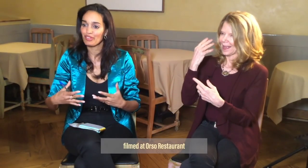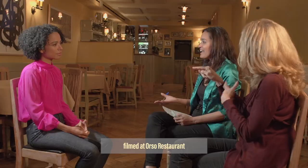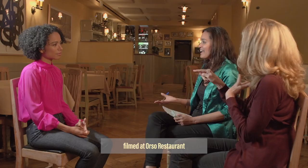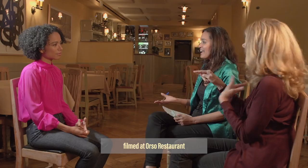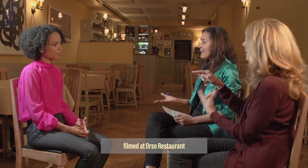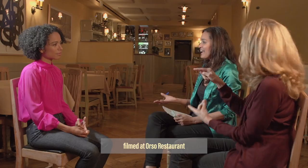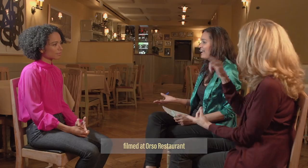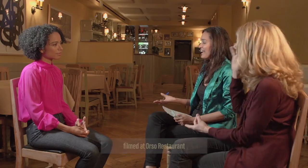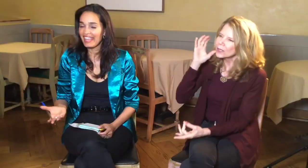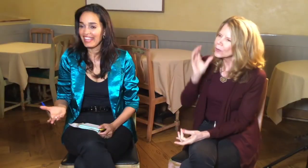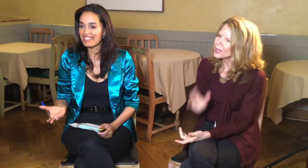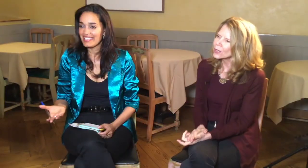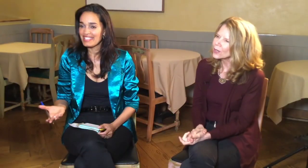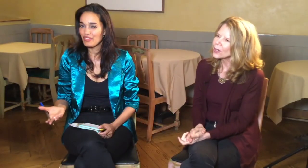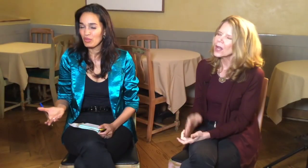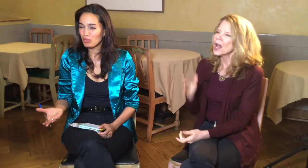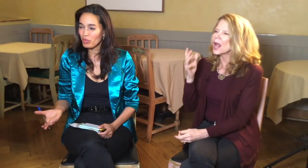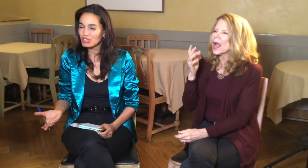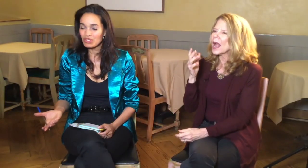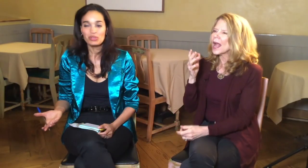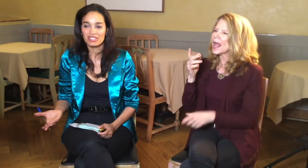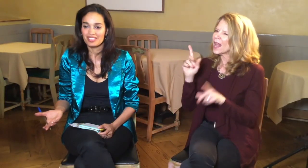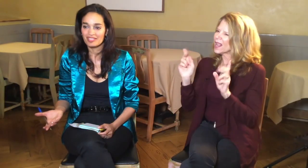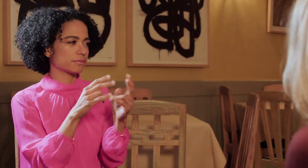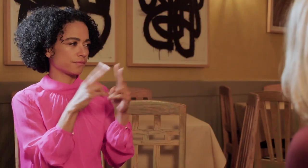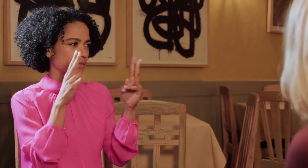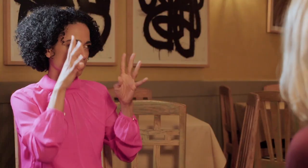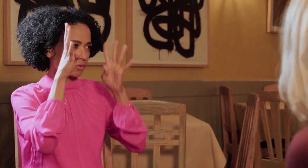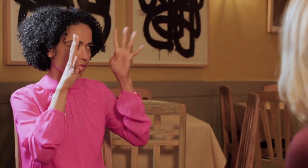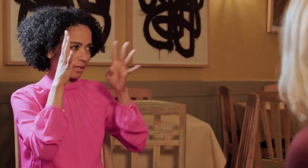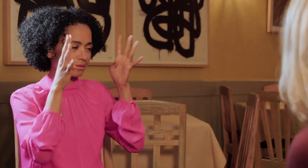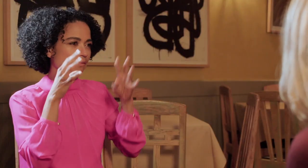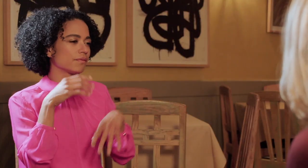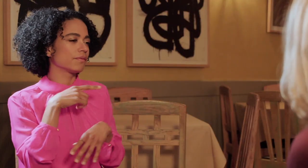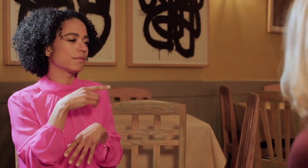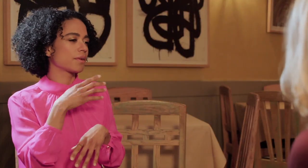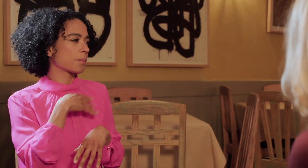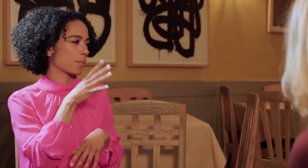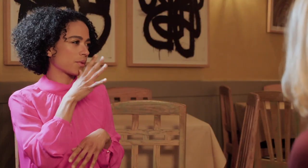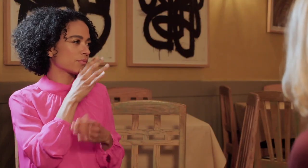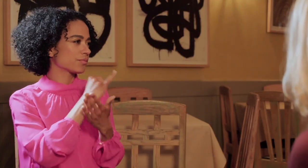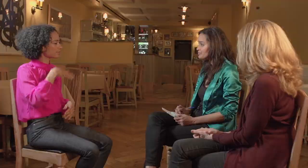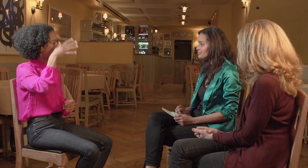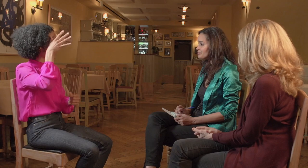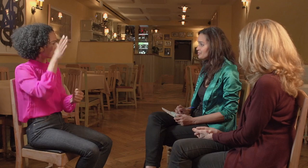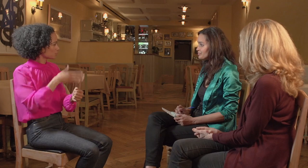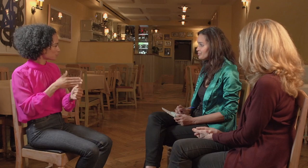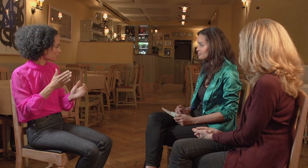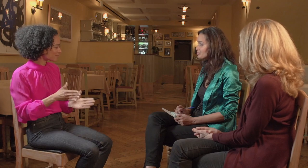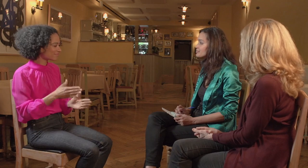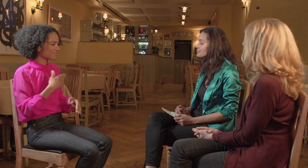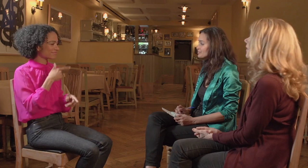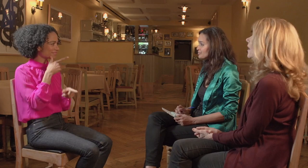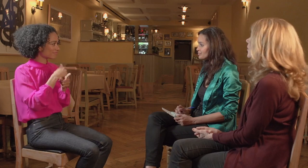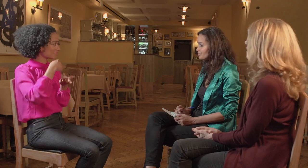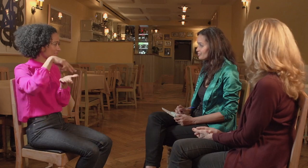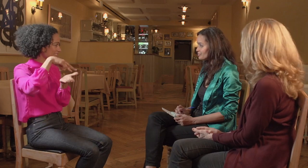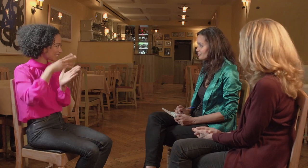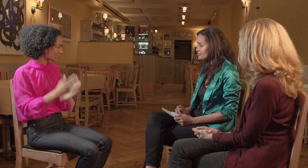you. It's as if you were born to do it. I come from a family that's very creative. My mother's an artist, my father was a musician,